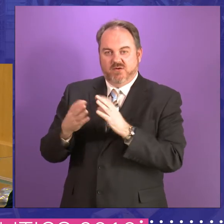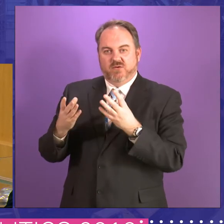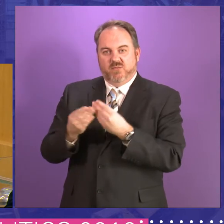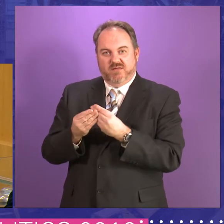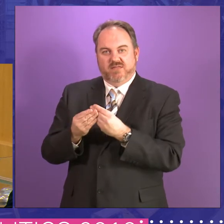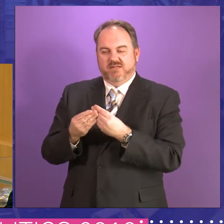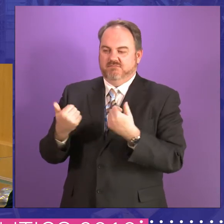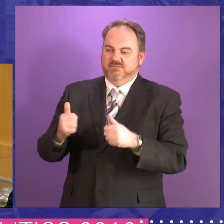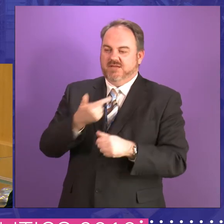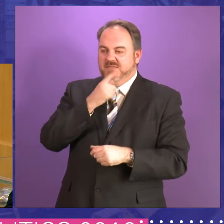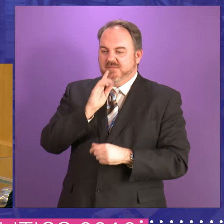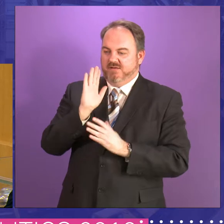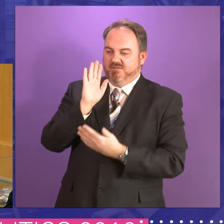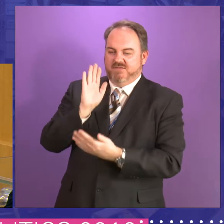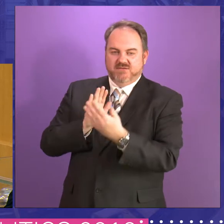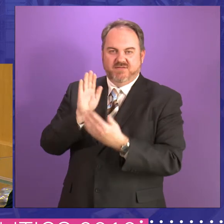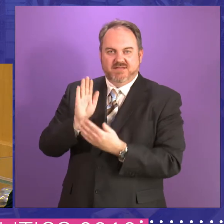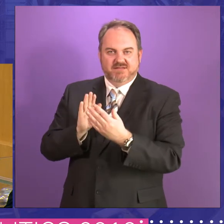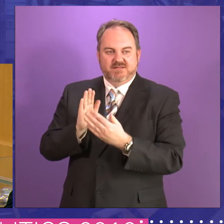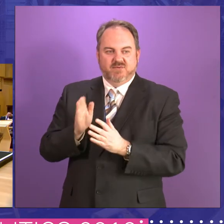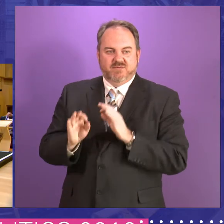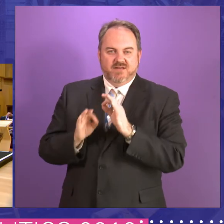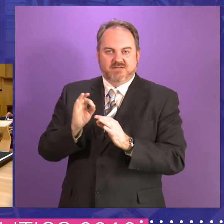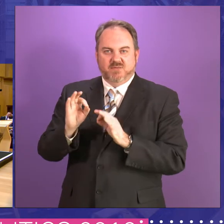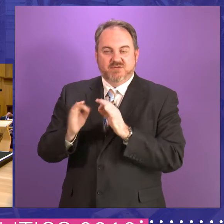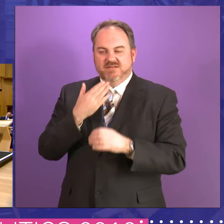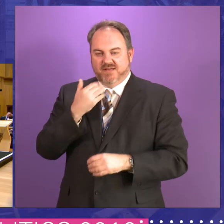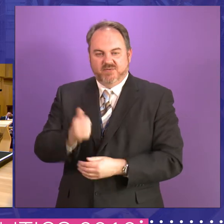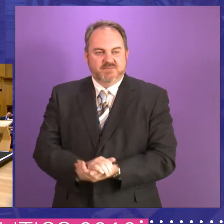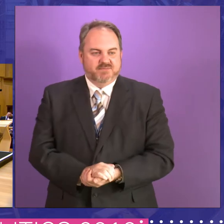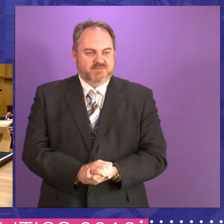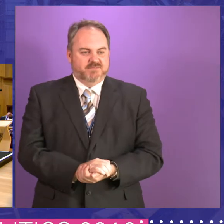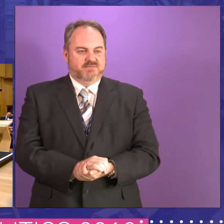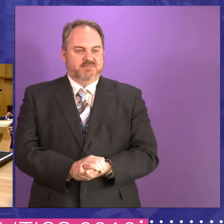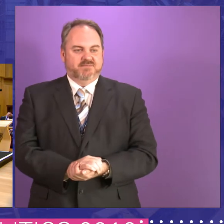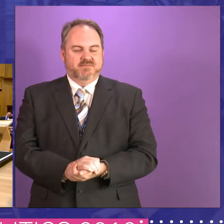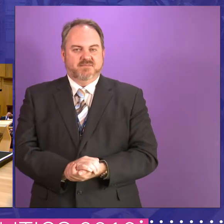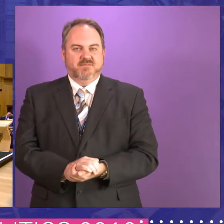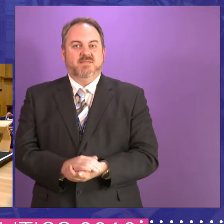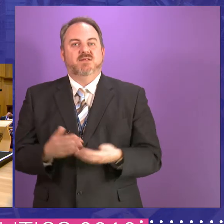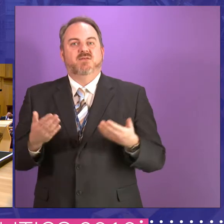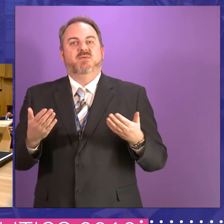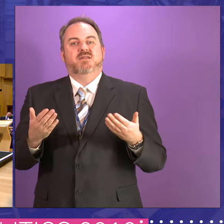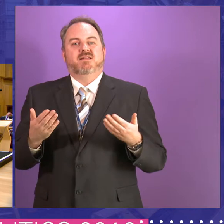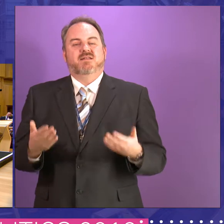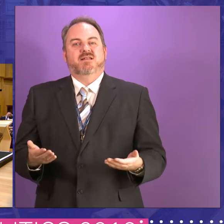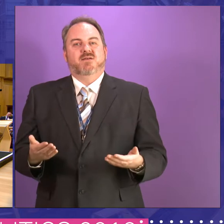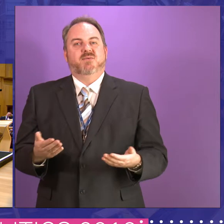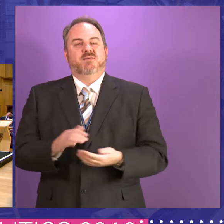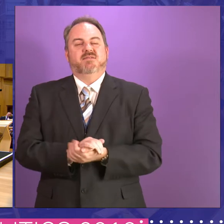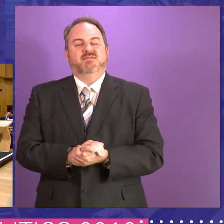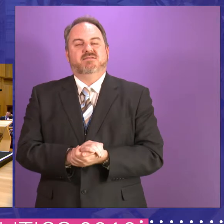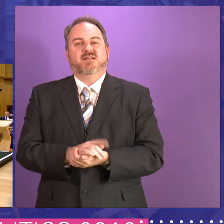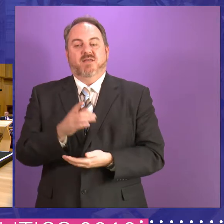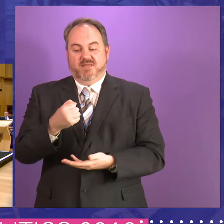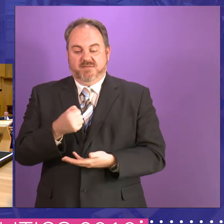people where you needed to ask a few questions. Thanks. Thanks very much, Robin. And, uh, I'm just conscious that the, one of the aspects of the problem